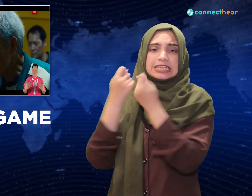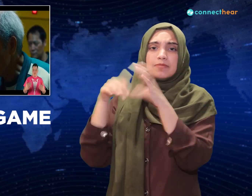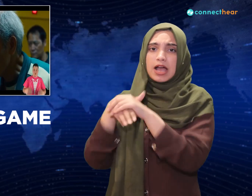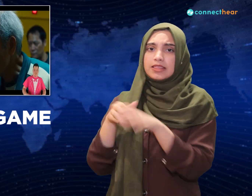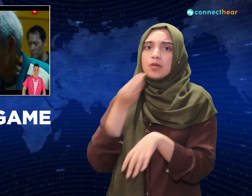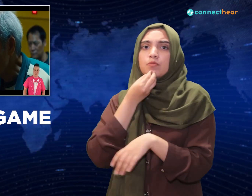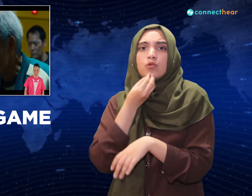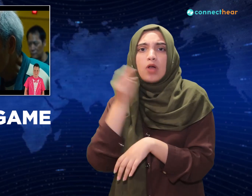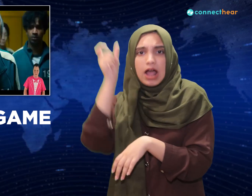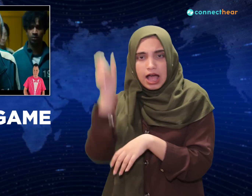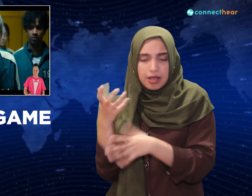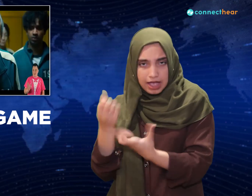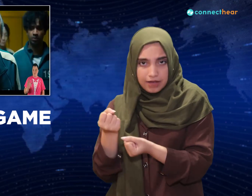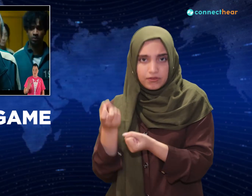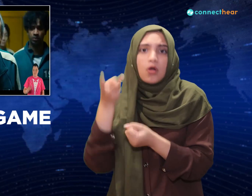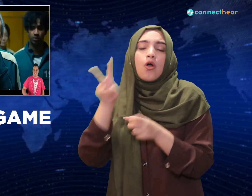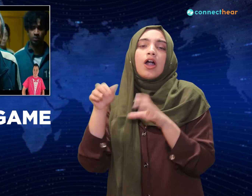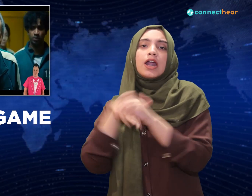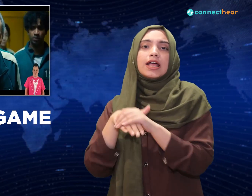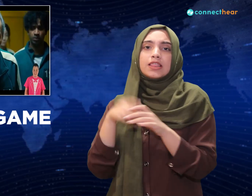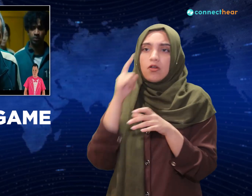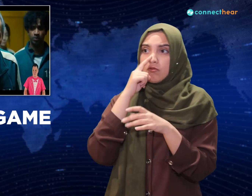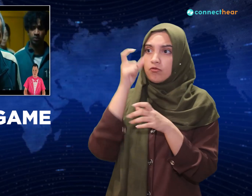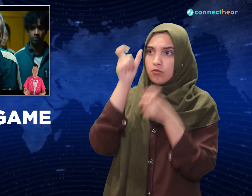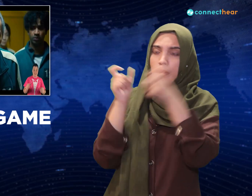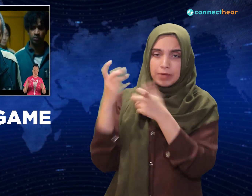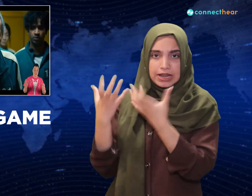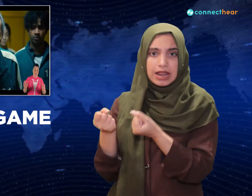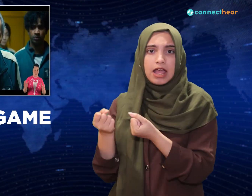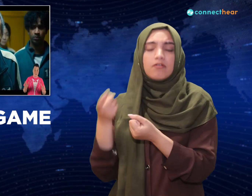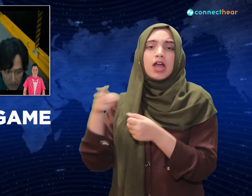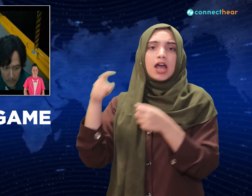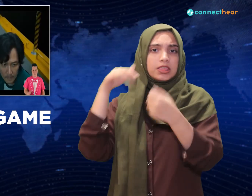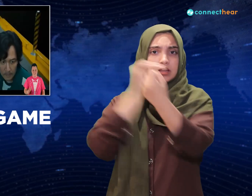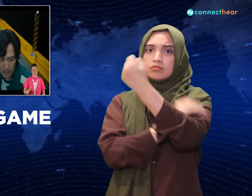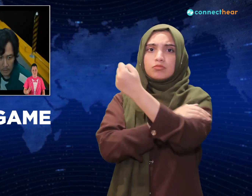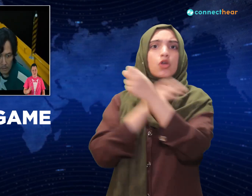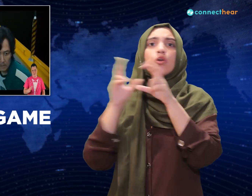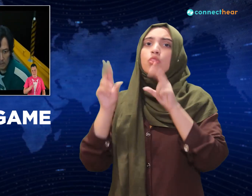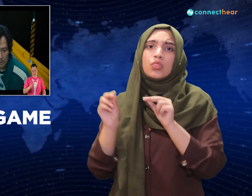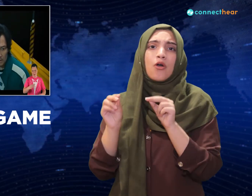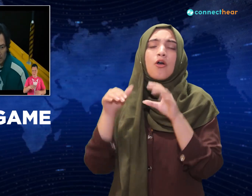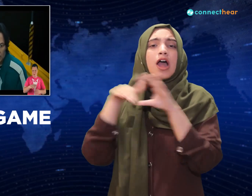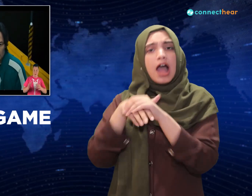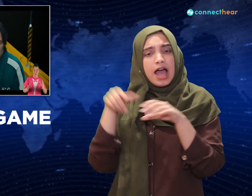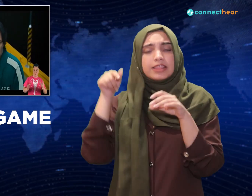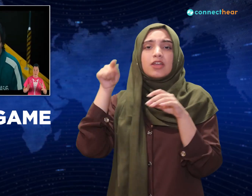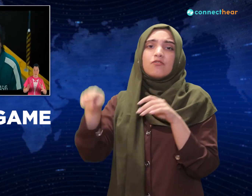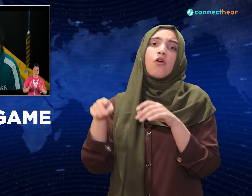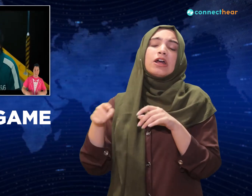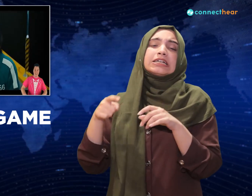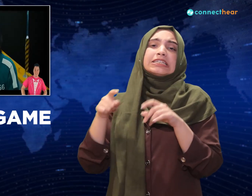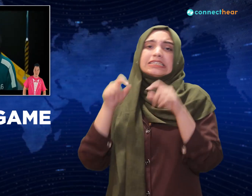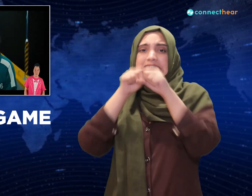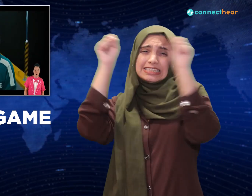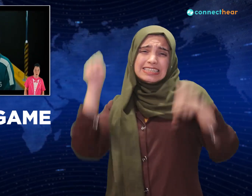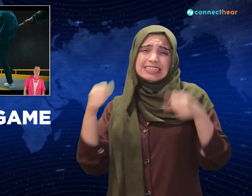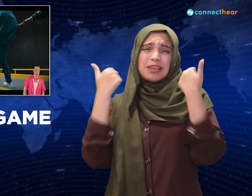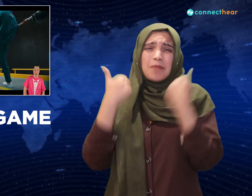of war champ. It's not about strength, it's about technique. He teaches them how to line up on alternating sides of the rope, and how